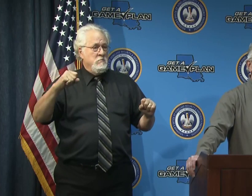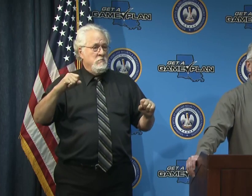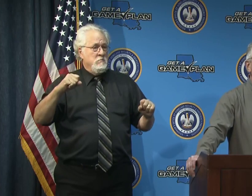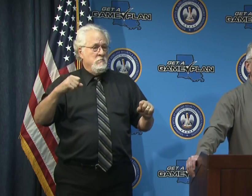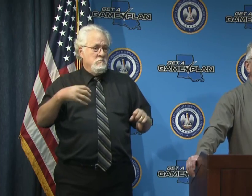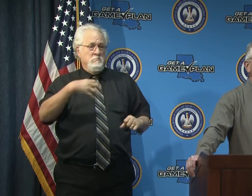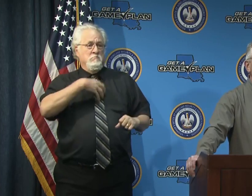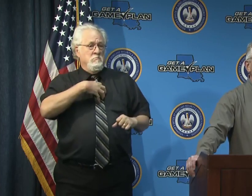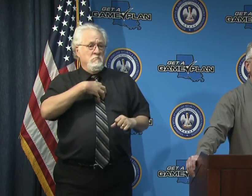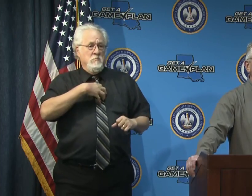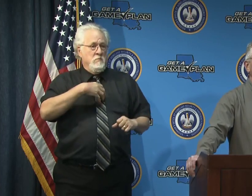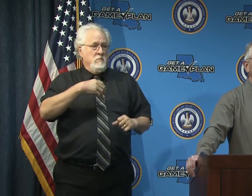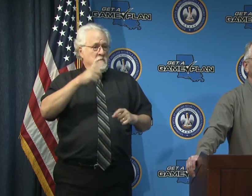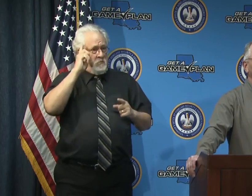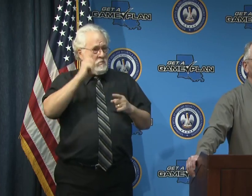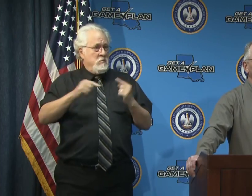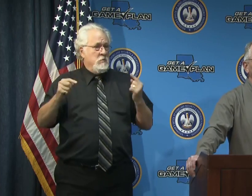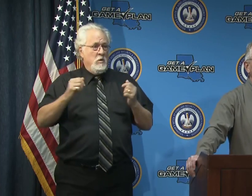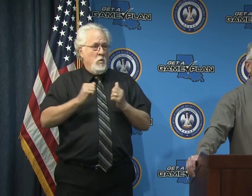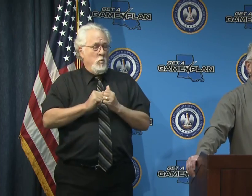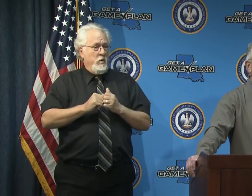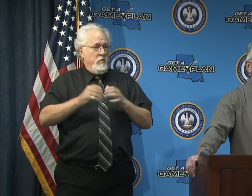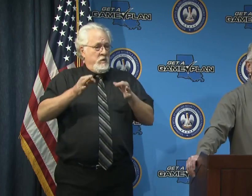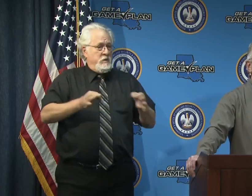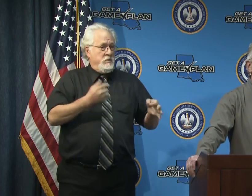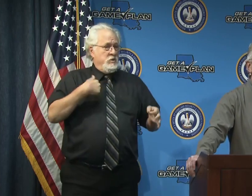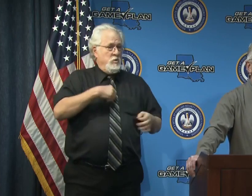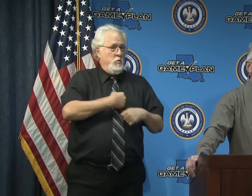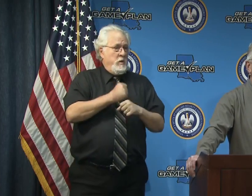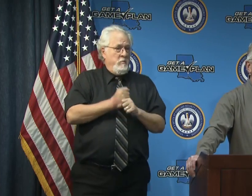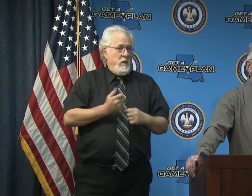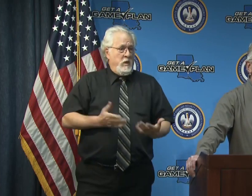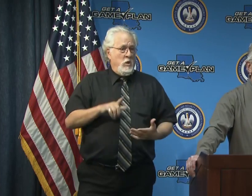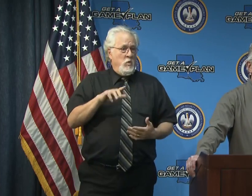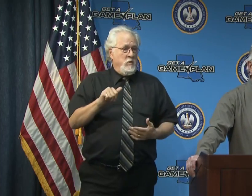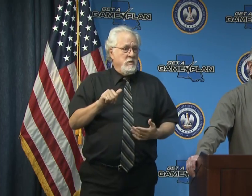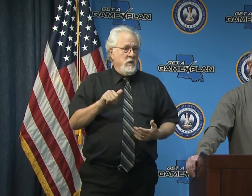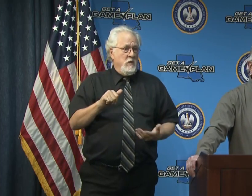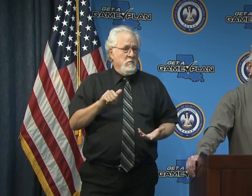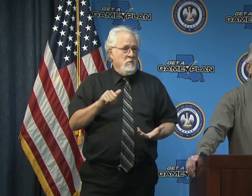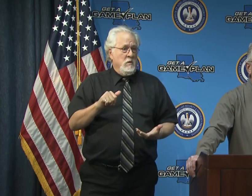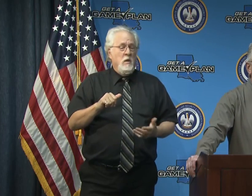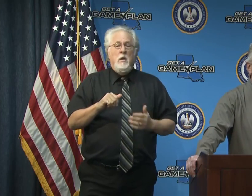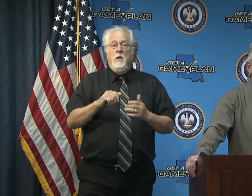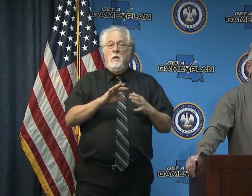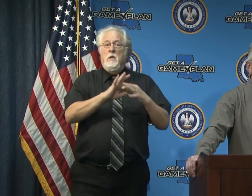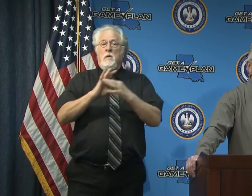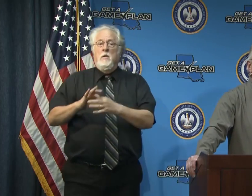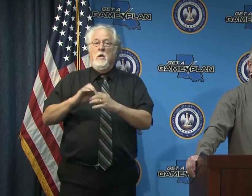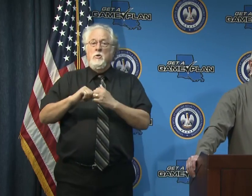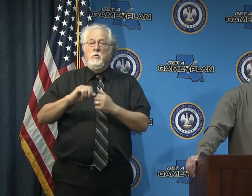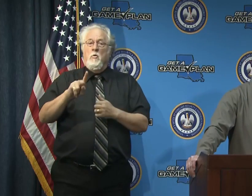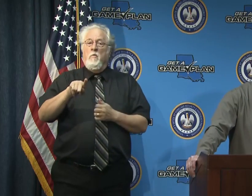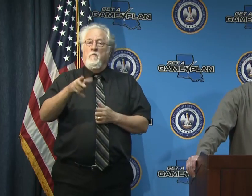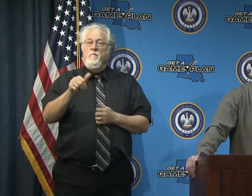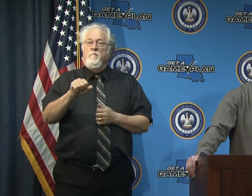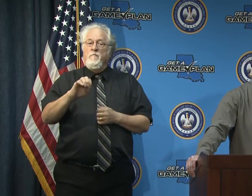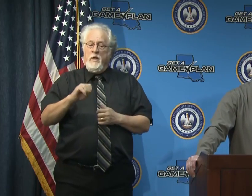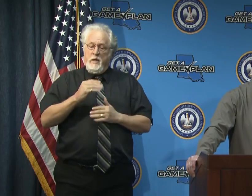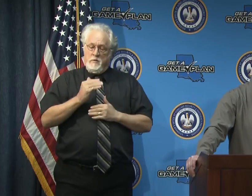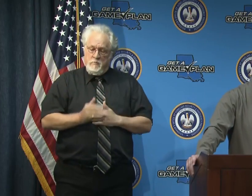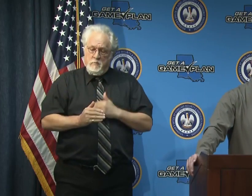displeasure or disagreement with the decisions that we've made here in louisiana with respect to the phased approach of